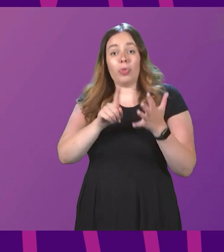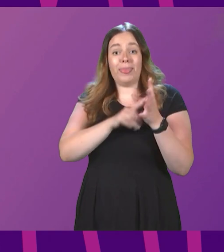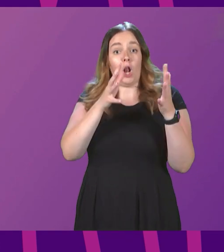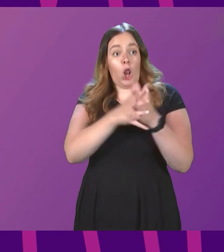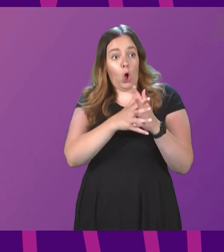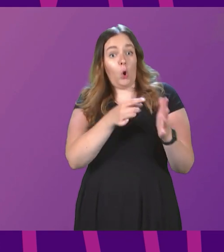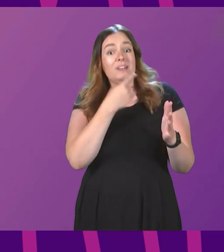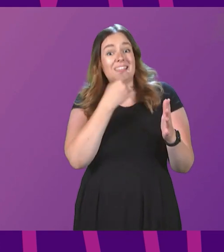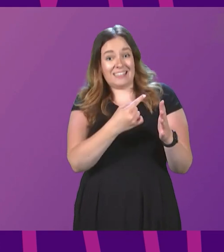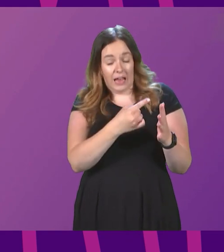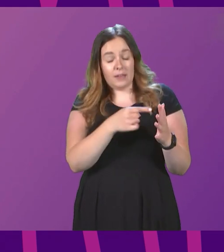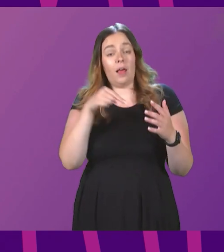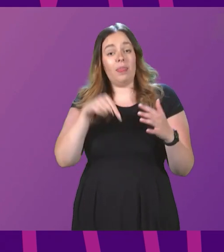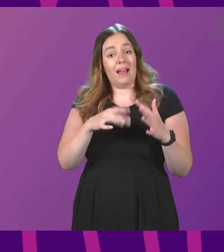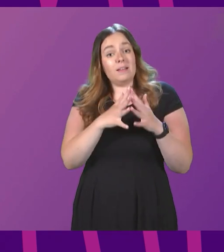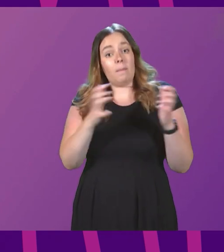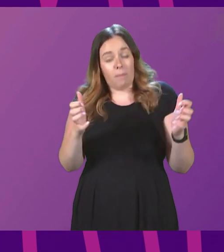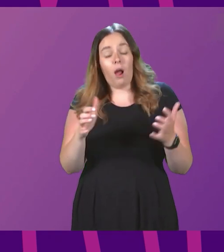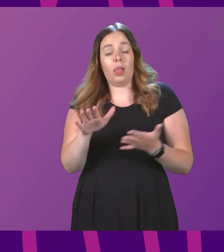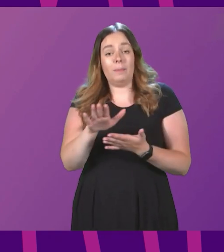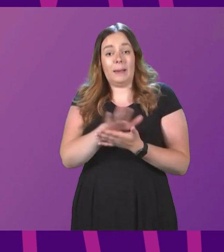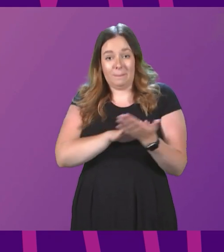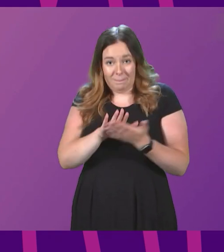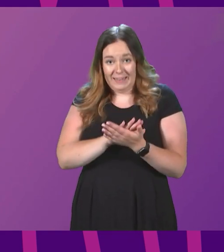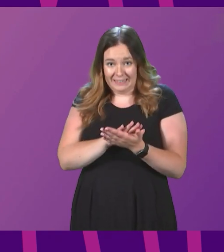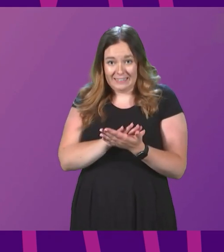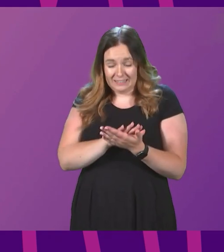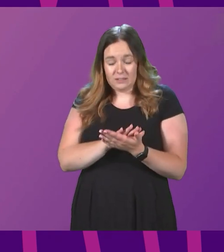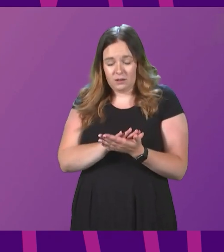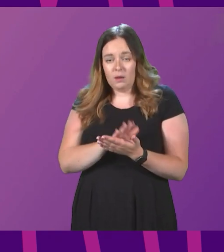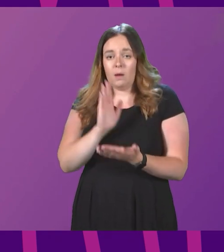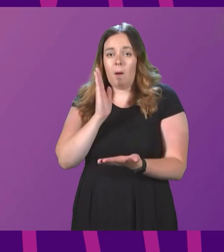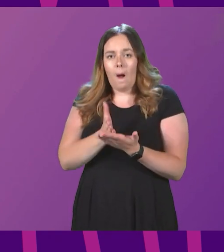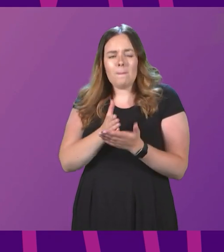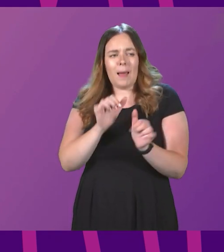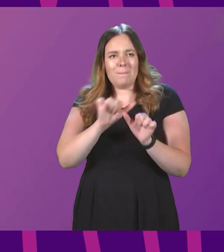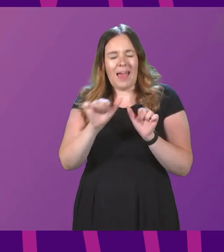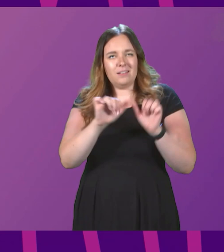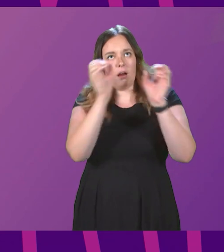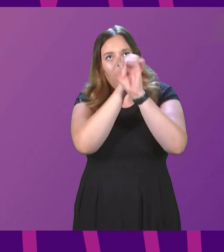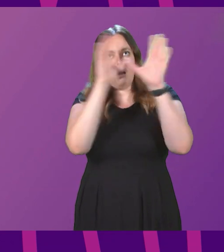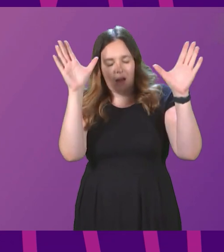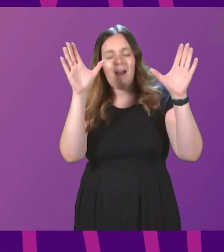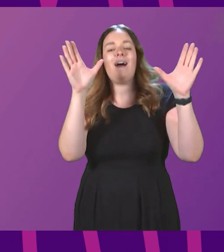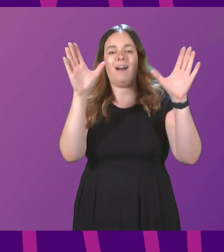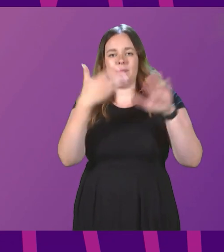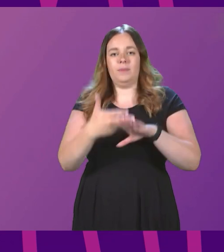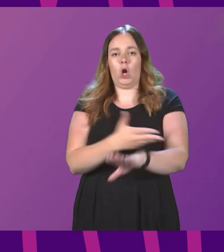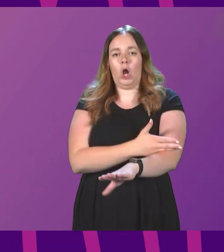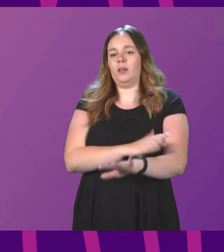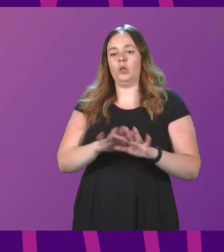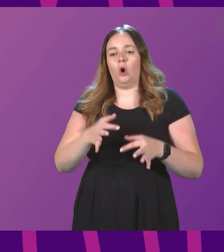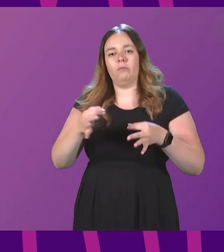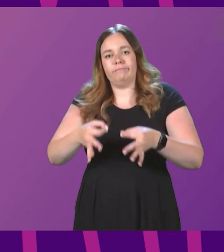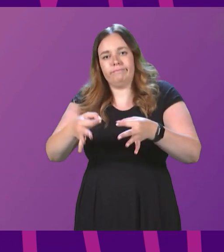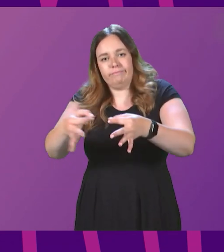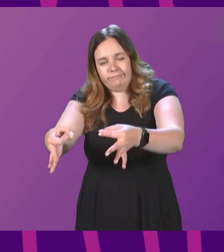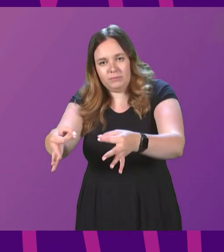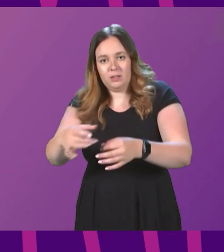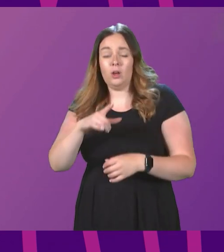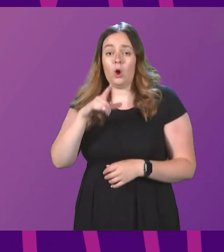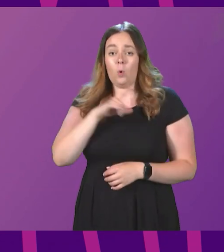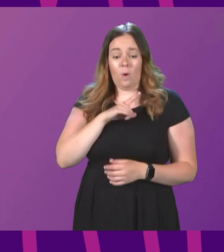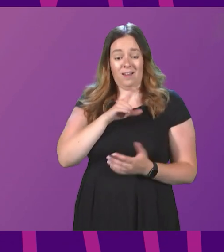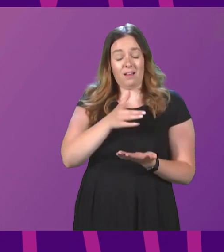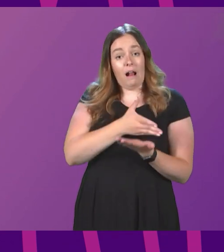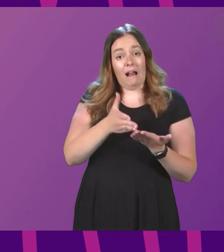establishing this parliament really means, it is better to have that clarity sooner rather than later. Because what it